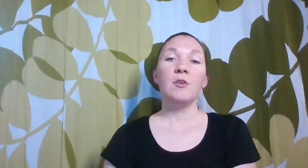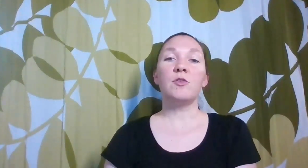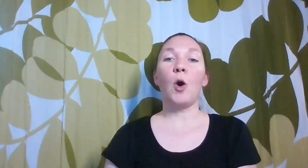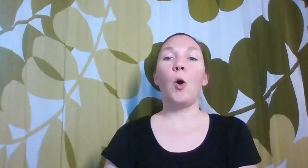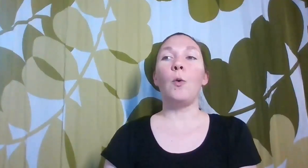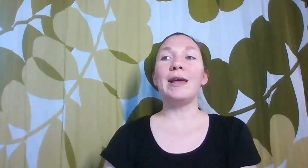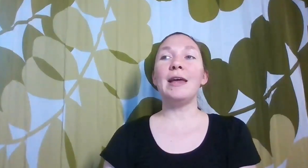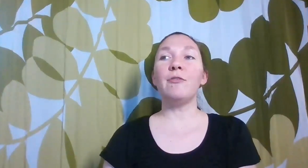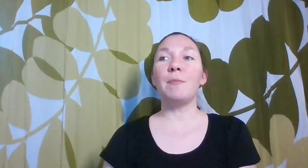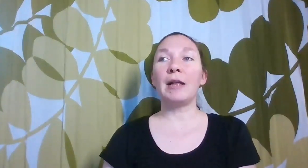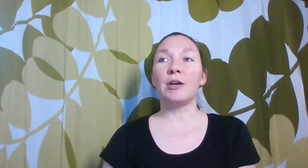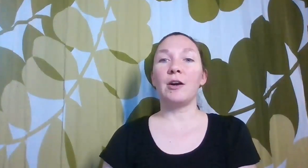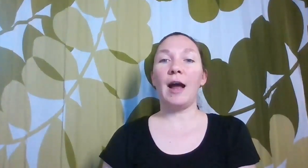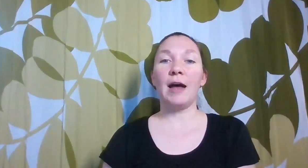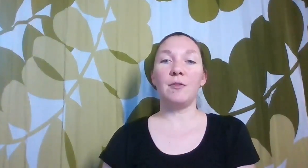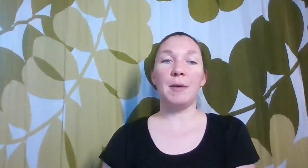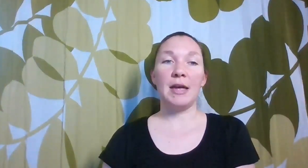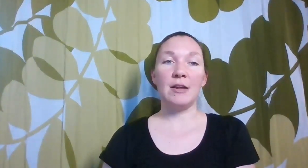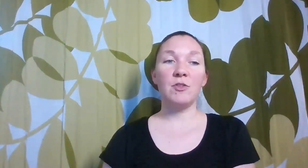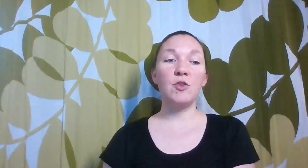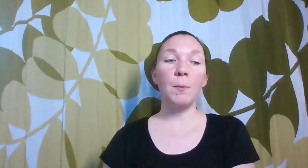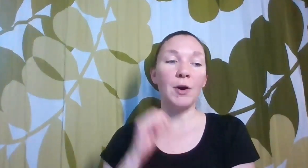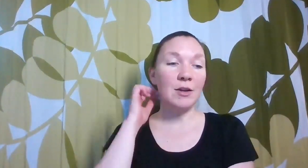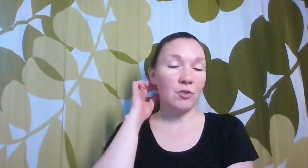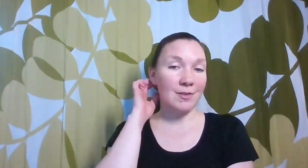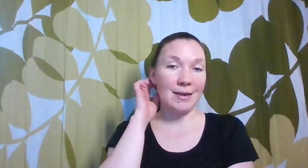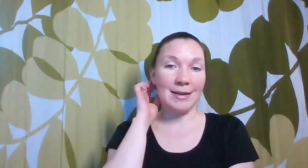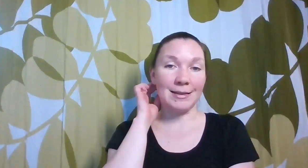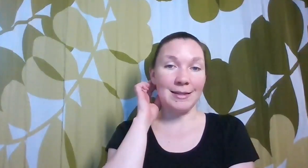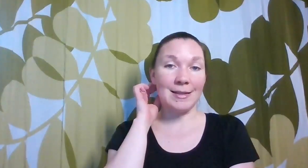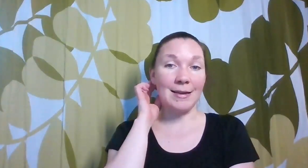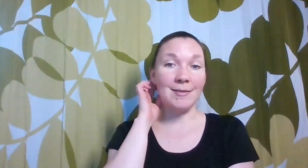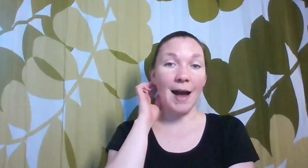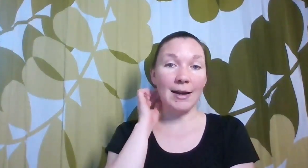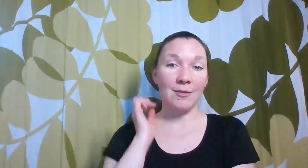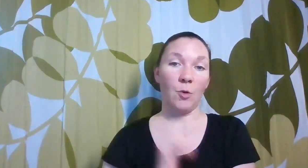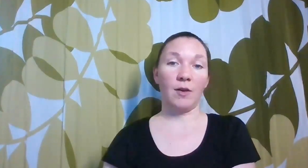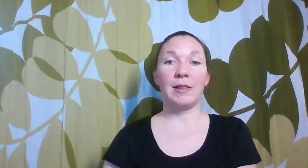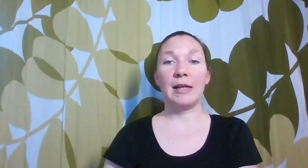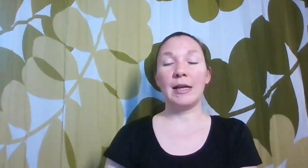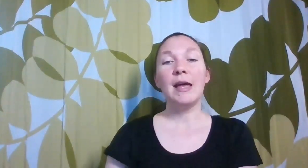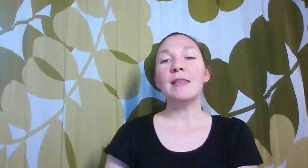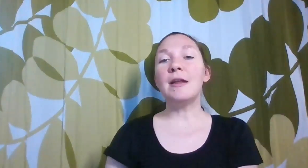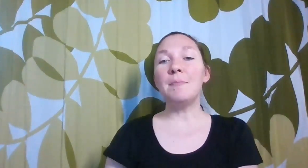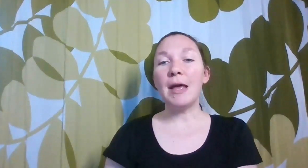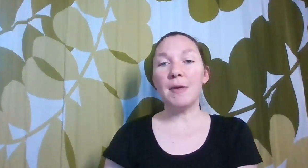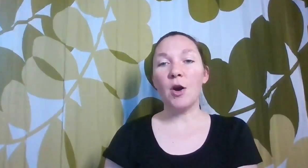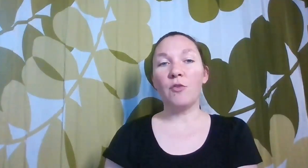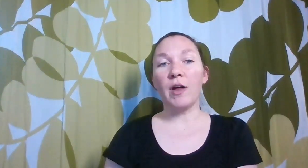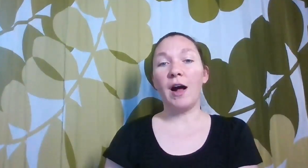So if my learner has been super interested in let's say dinosaurs lately, then maybe over the